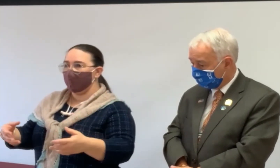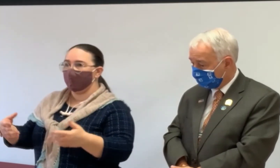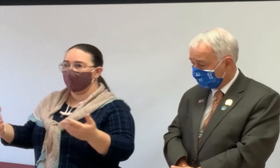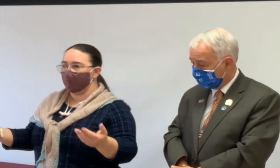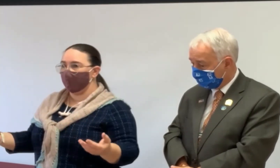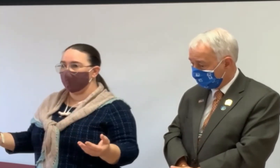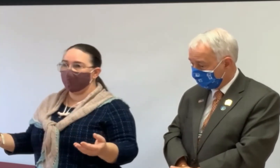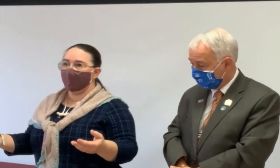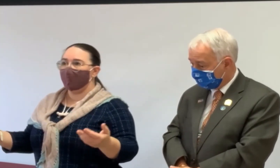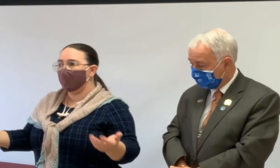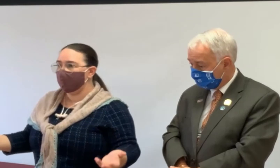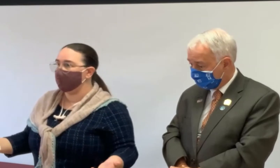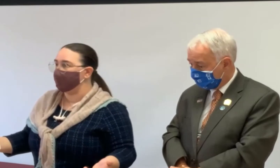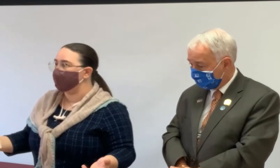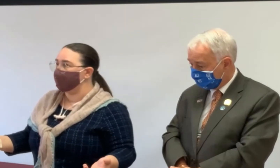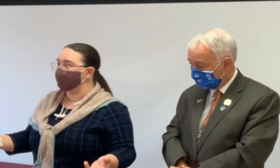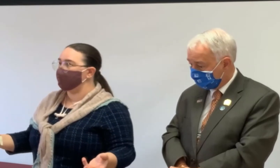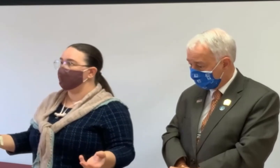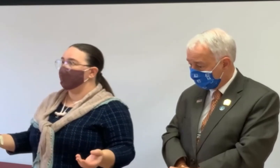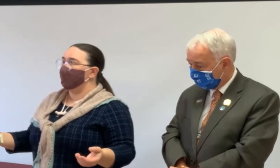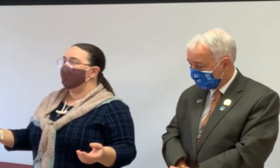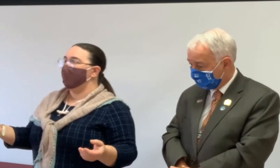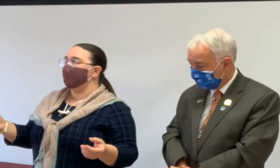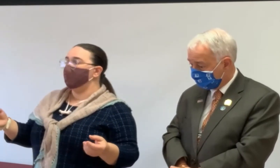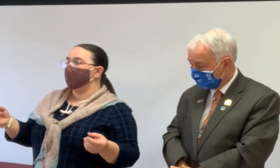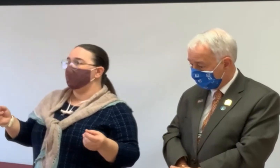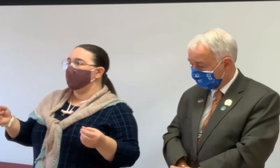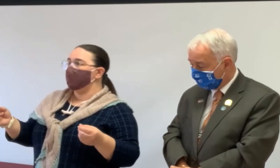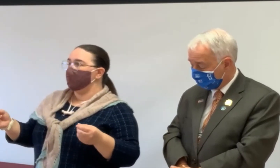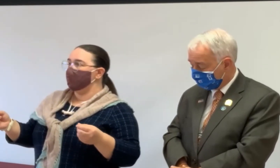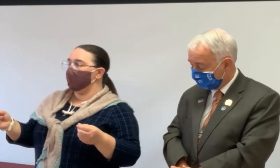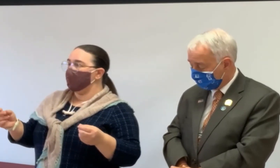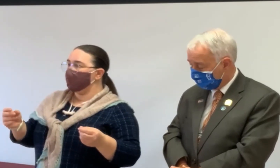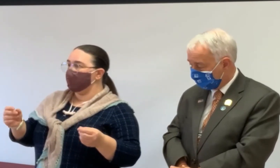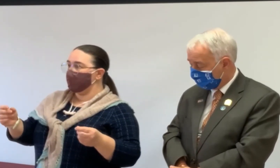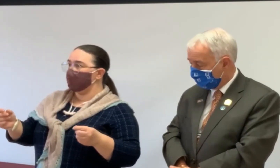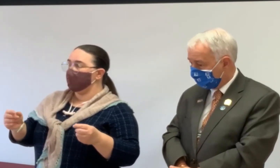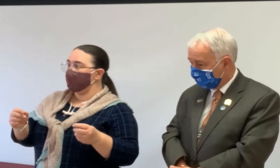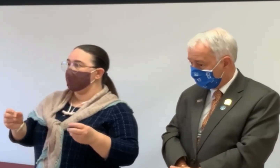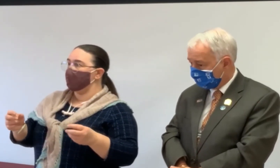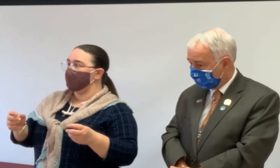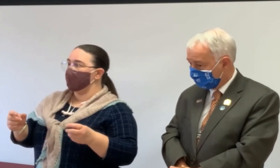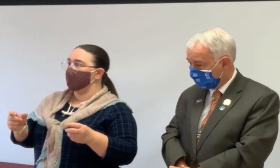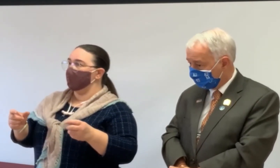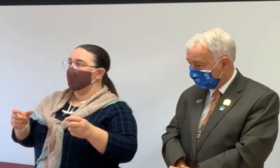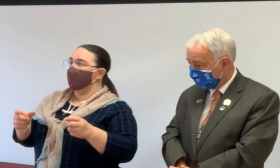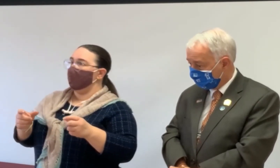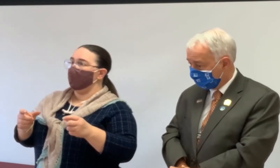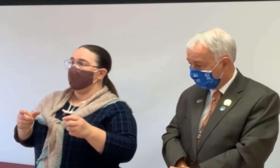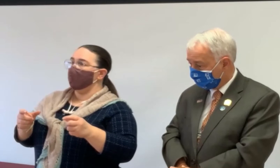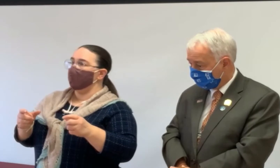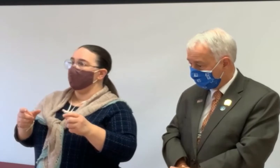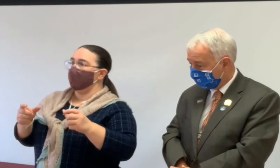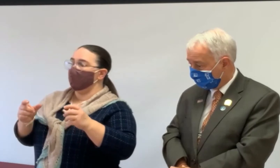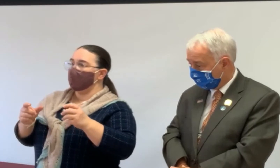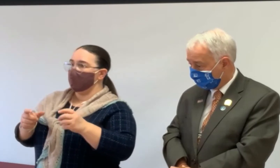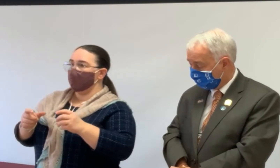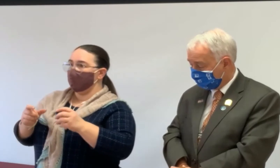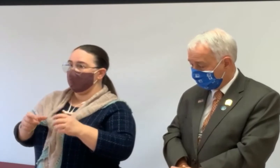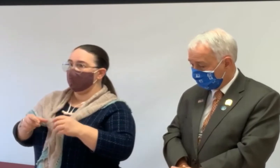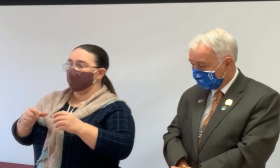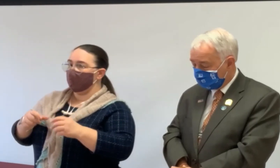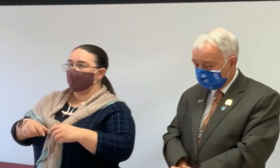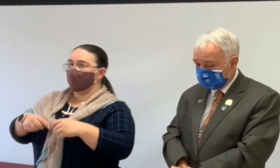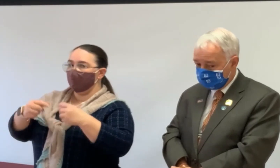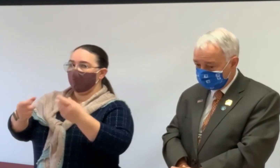the property when it's only worth $80,000. And so they do also consider the condition and they want to